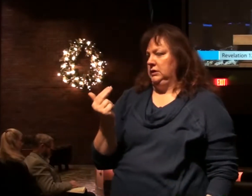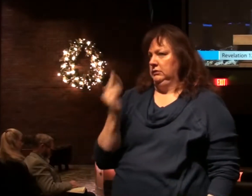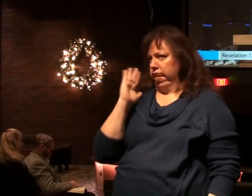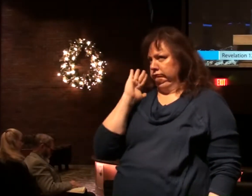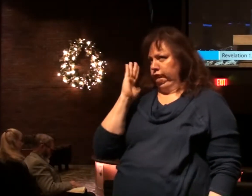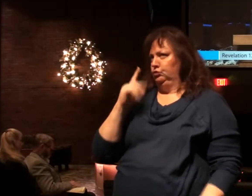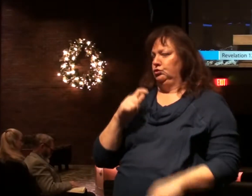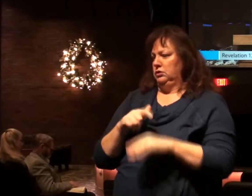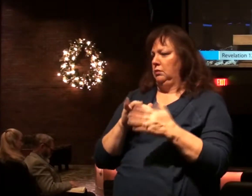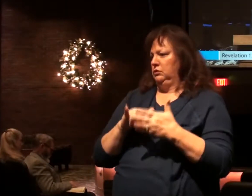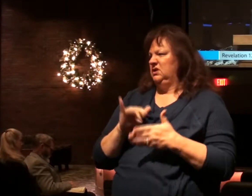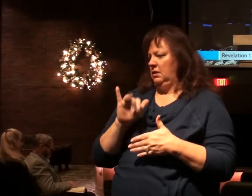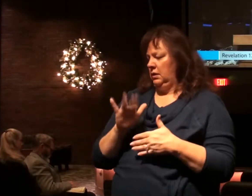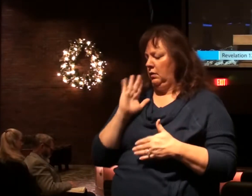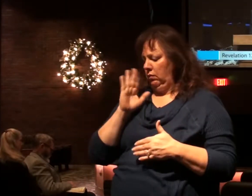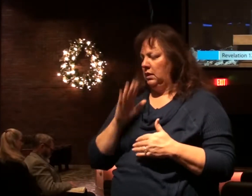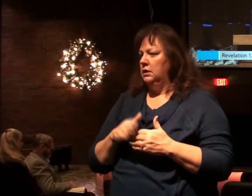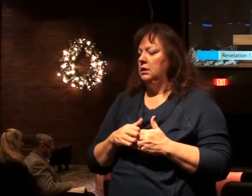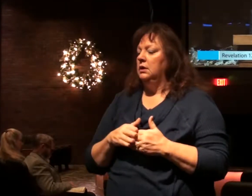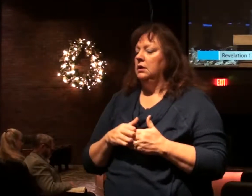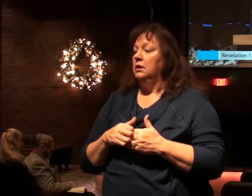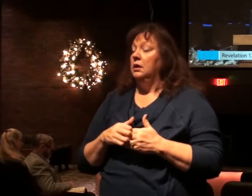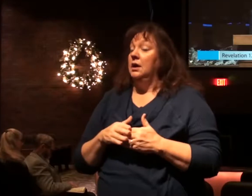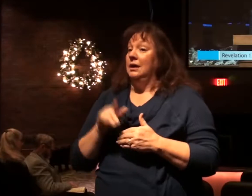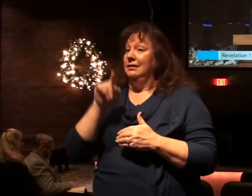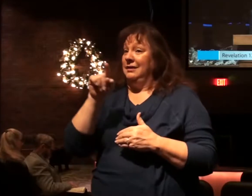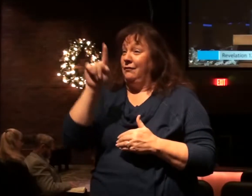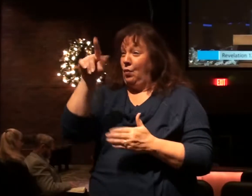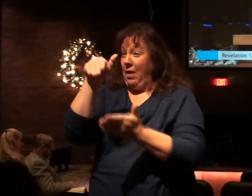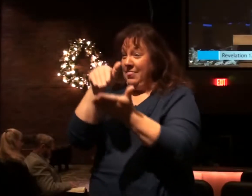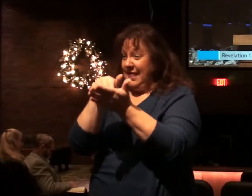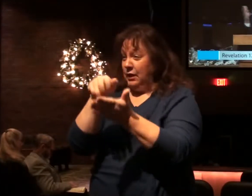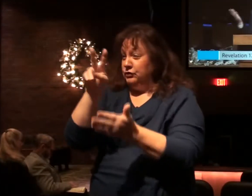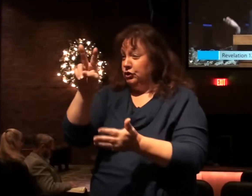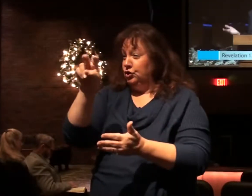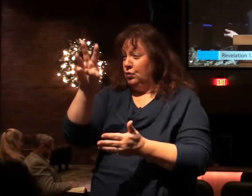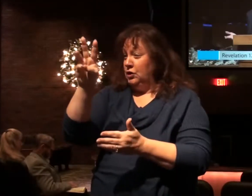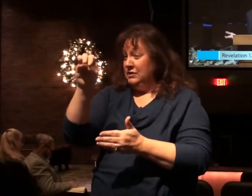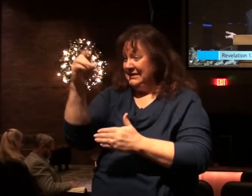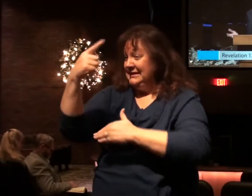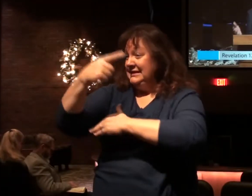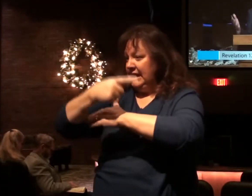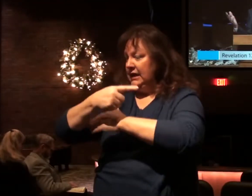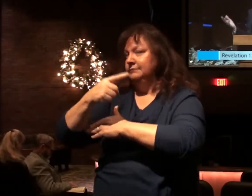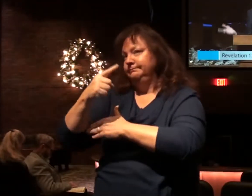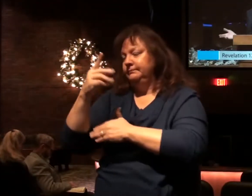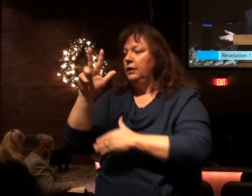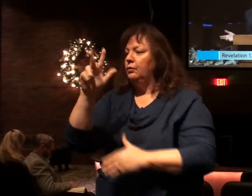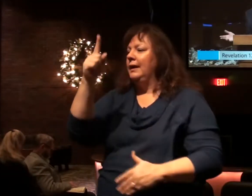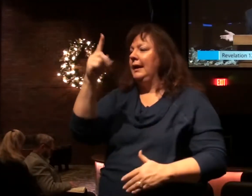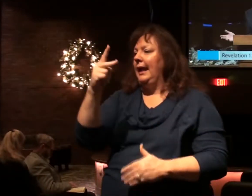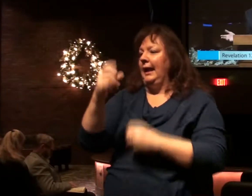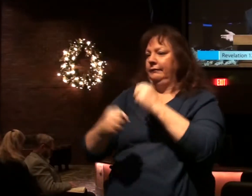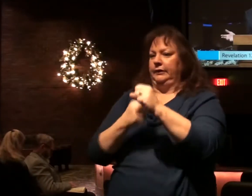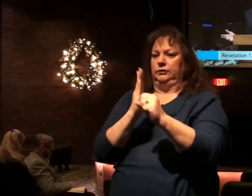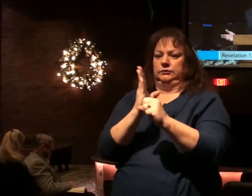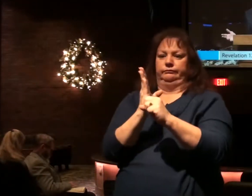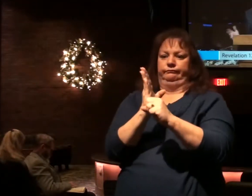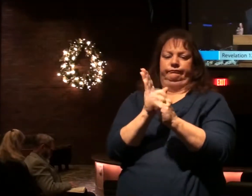study. So be there for 1,260 days, three and a half years, so we know where we are.